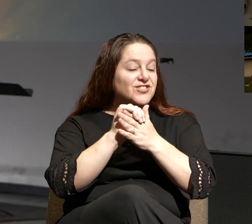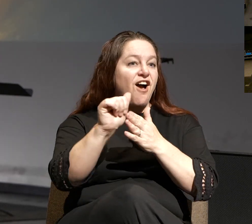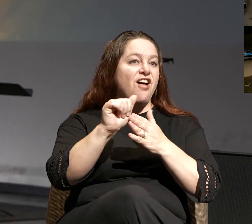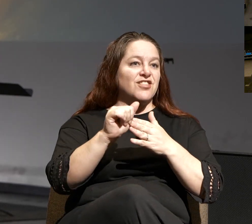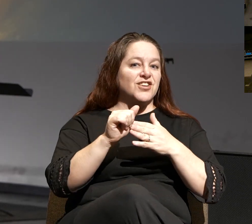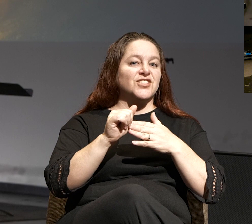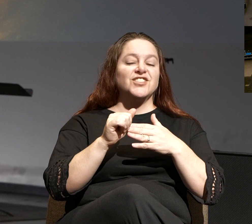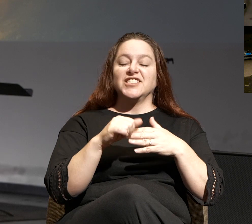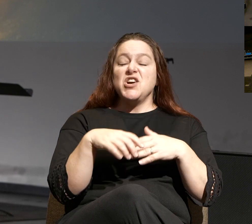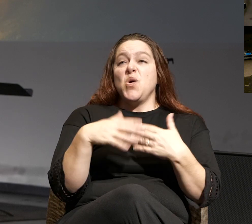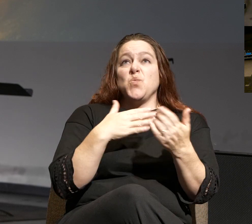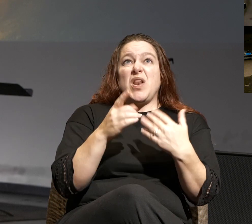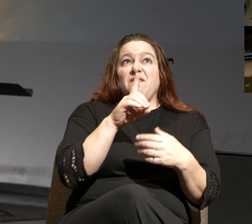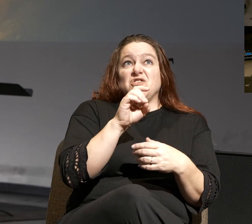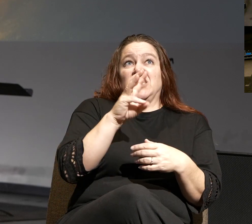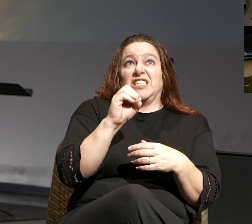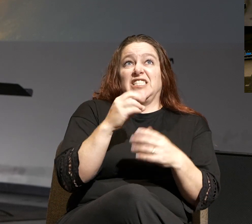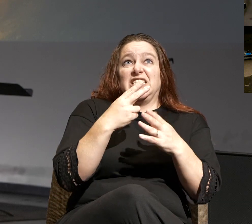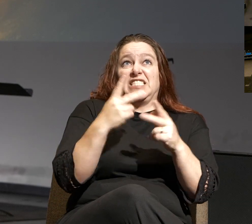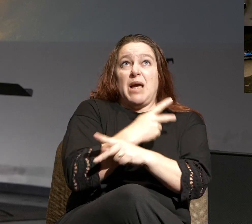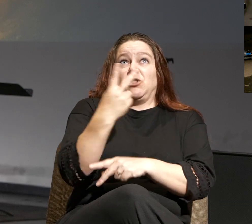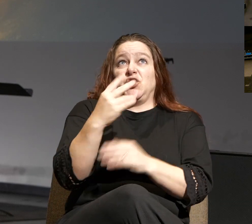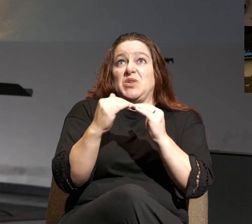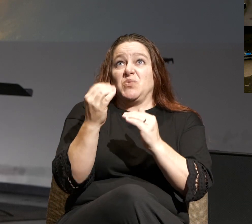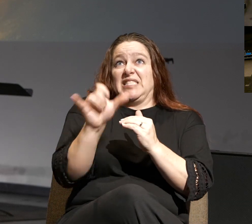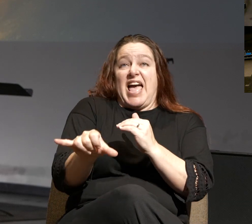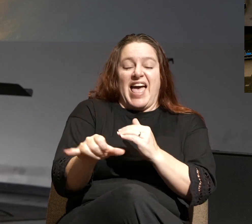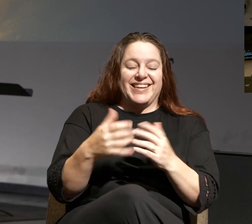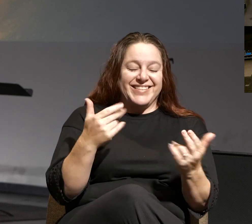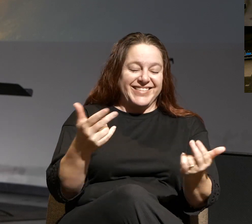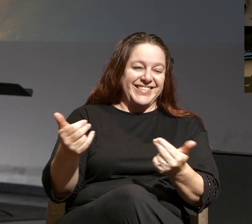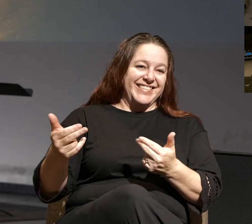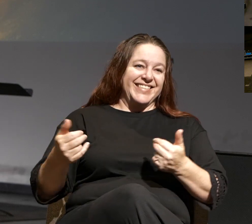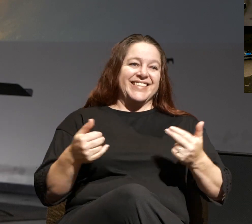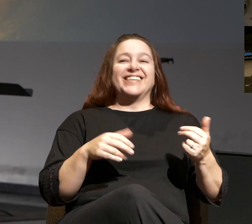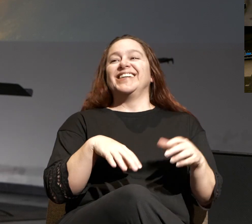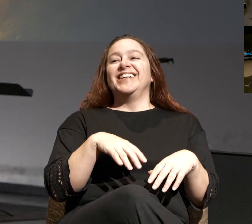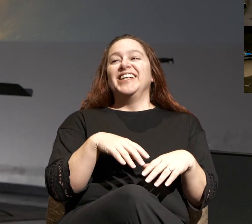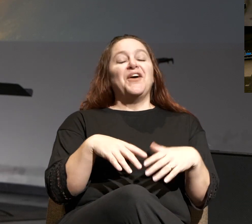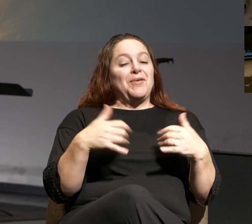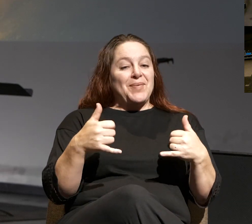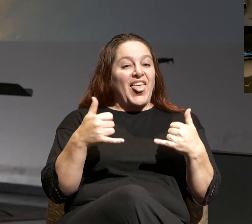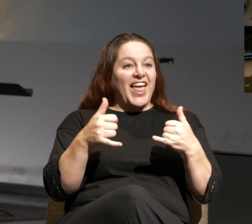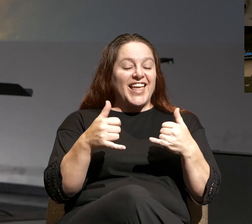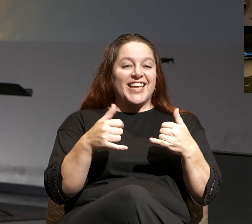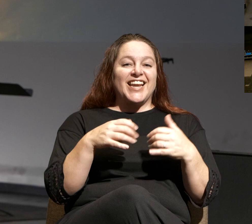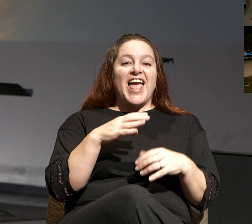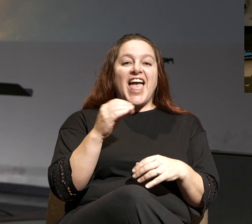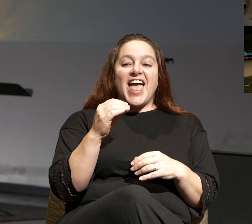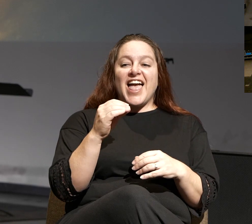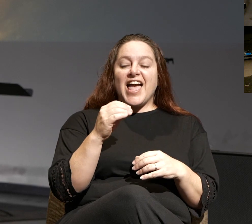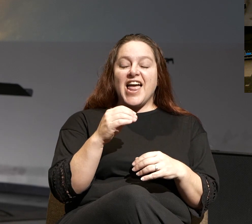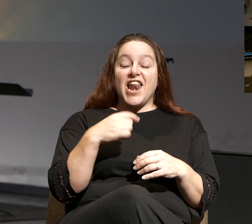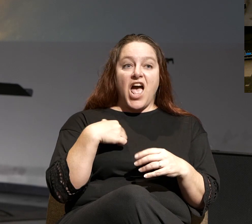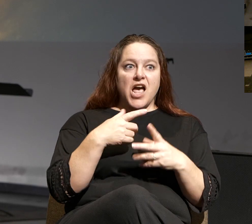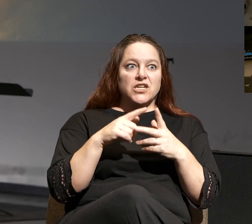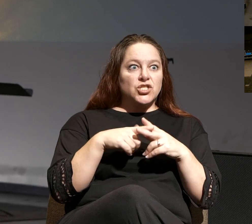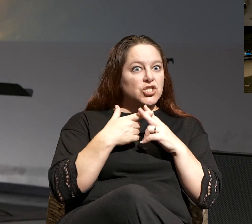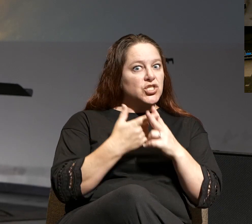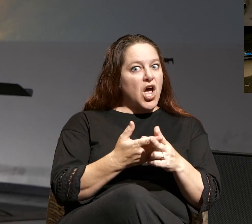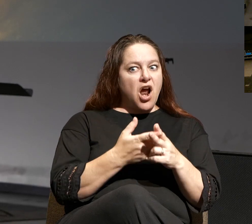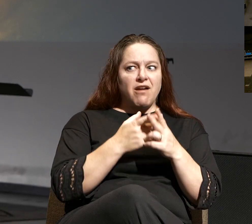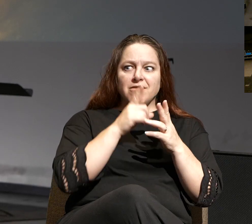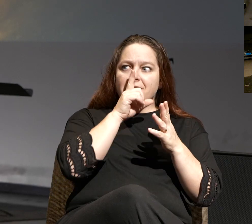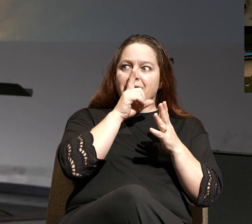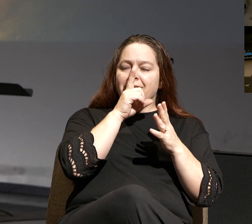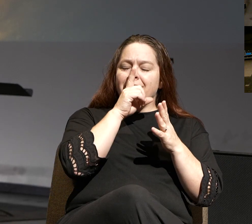Let's play for whatever 160 times 2 is. All right? So, let's… And we're playing, and I start to really fall